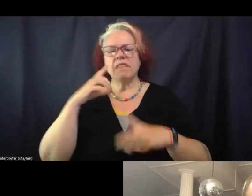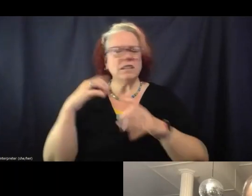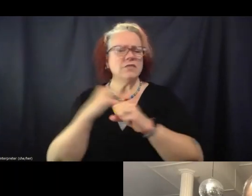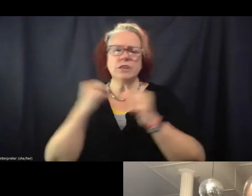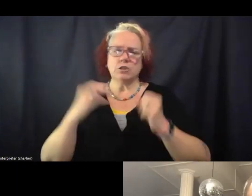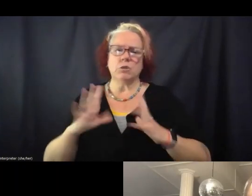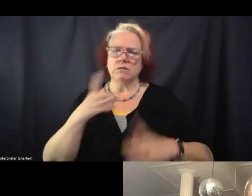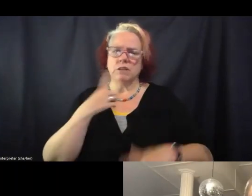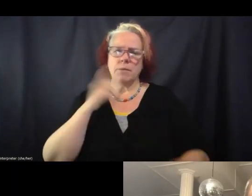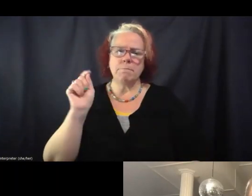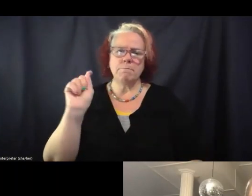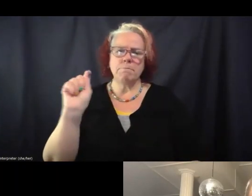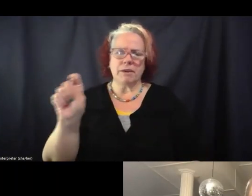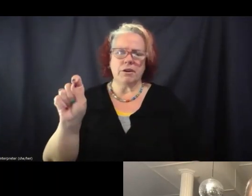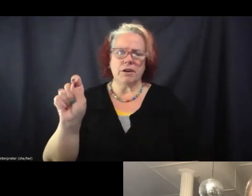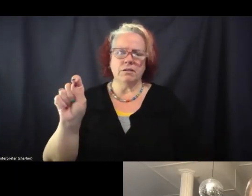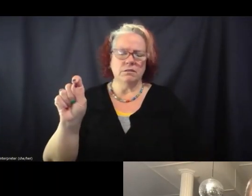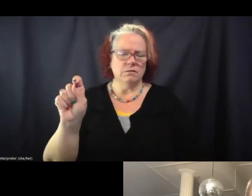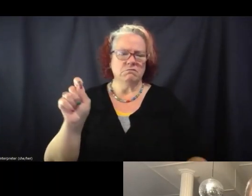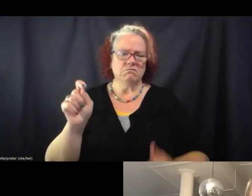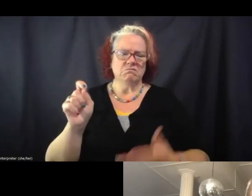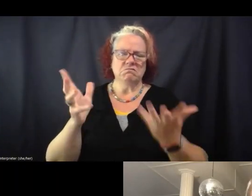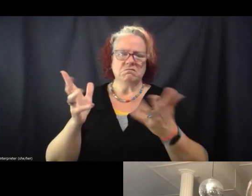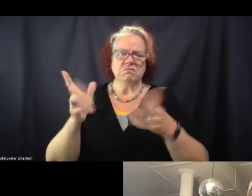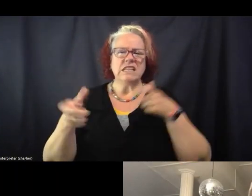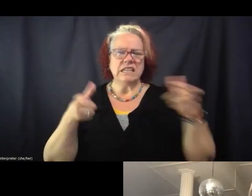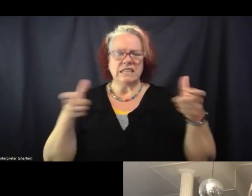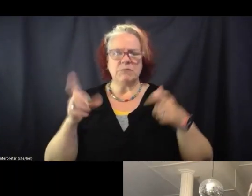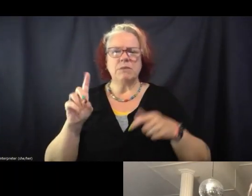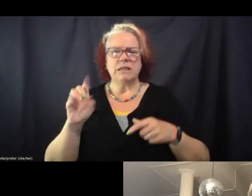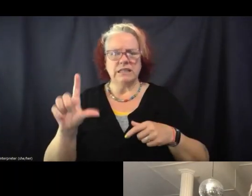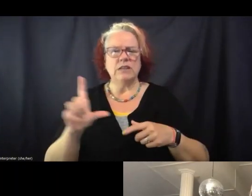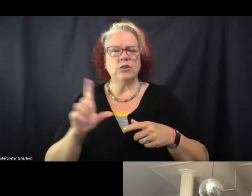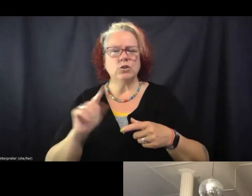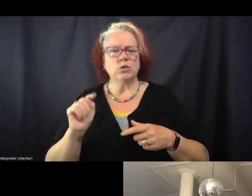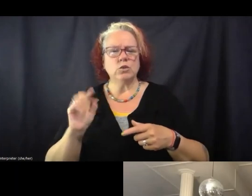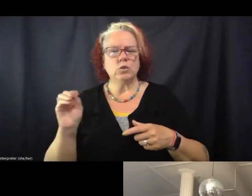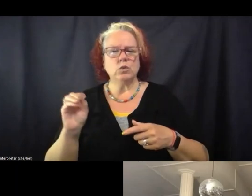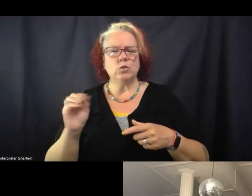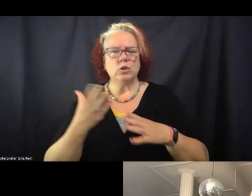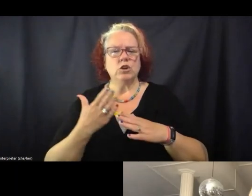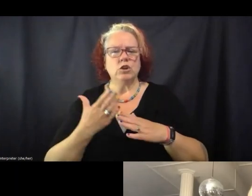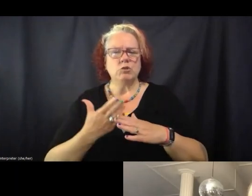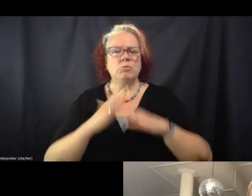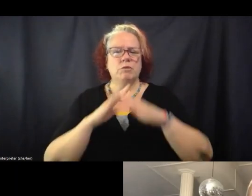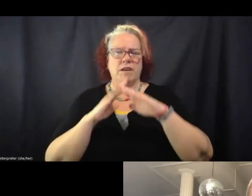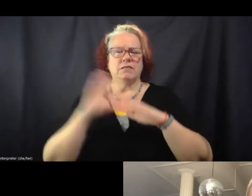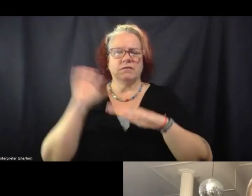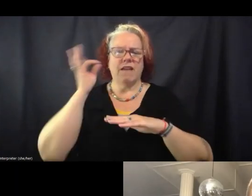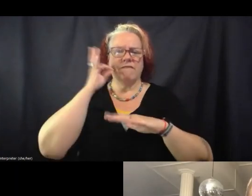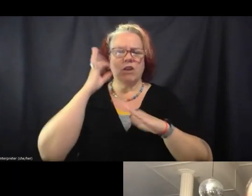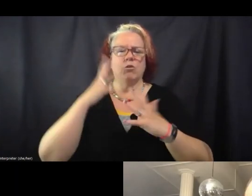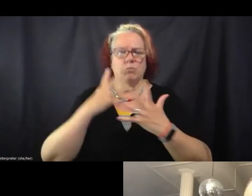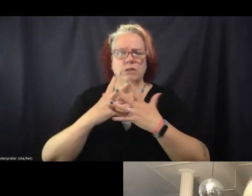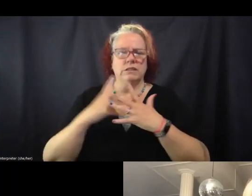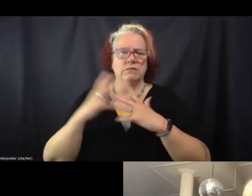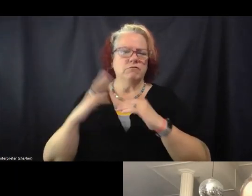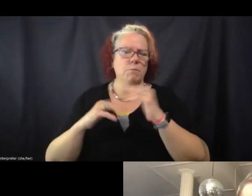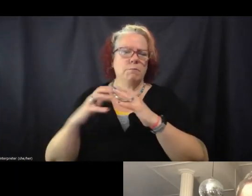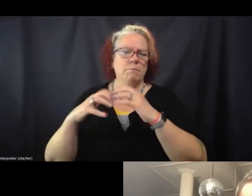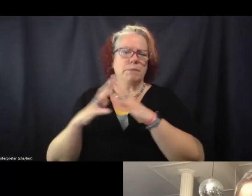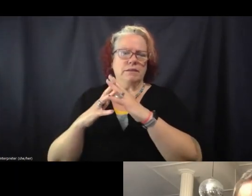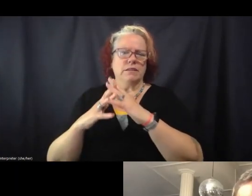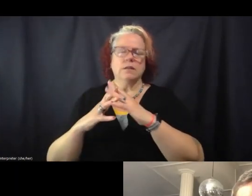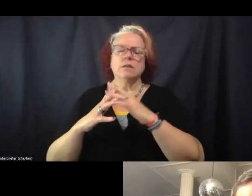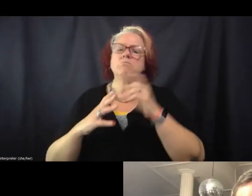period. End of story. I think it is a big deal to, um, prevent a federal prison from being built, right? I take your